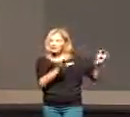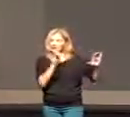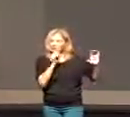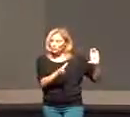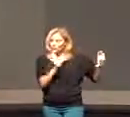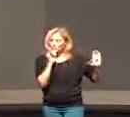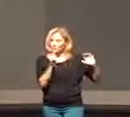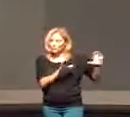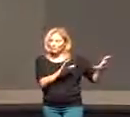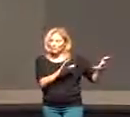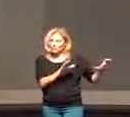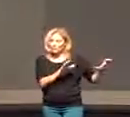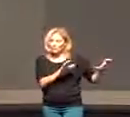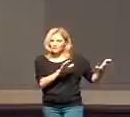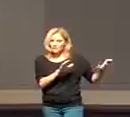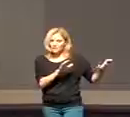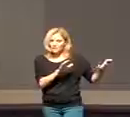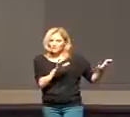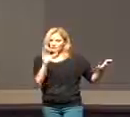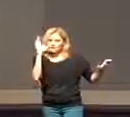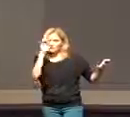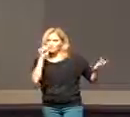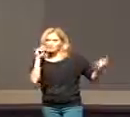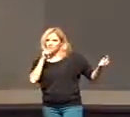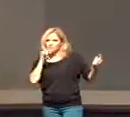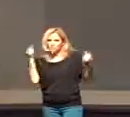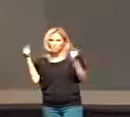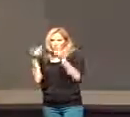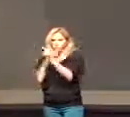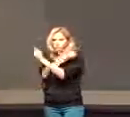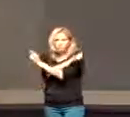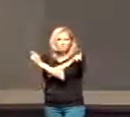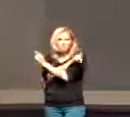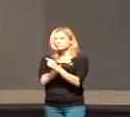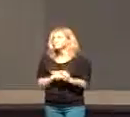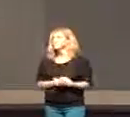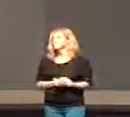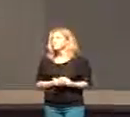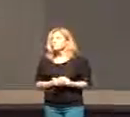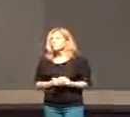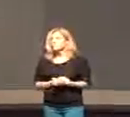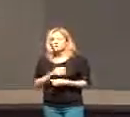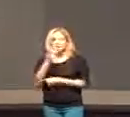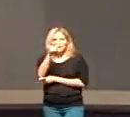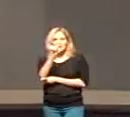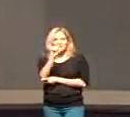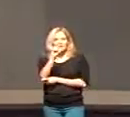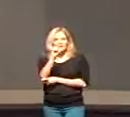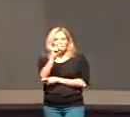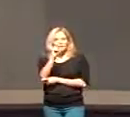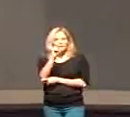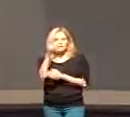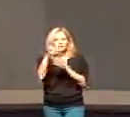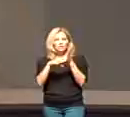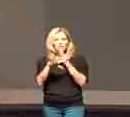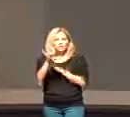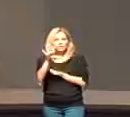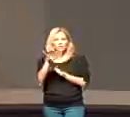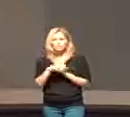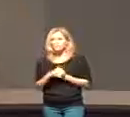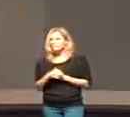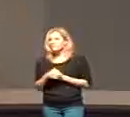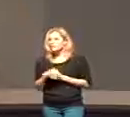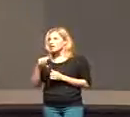we are missing the point what does the Bible say in Galatians chapter five it says